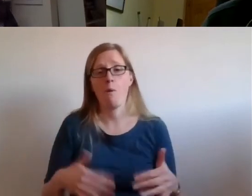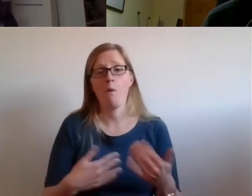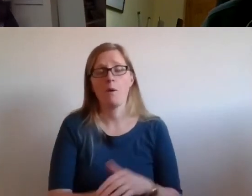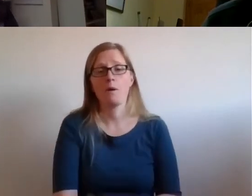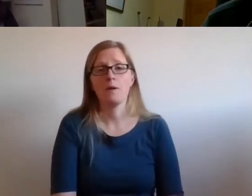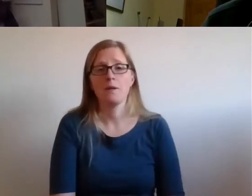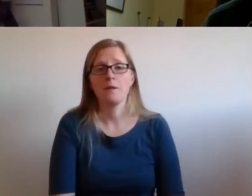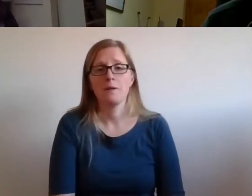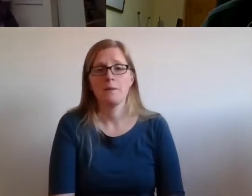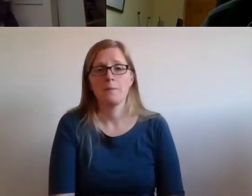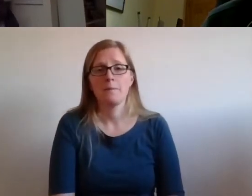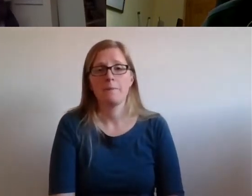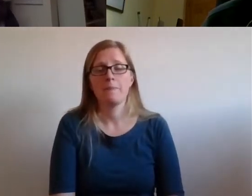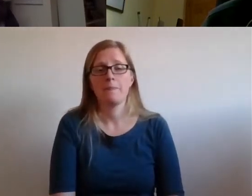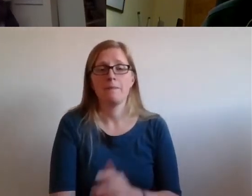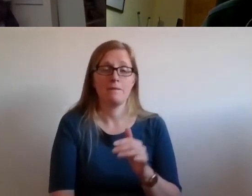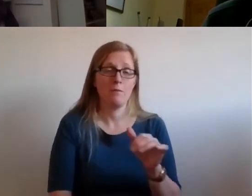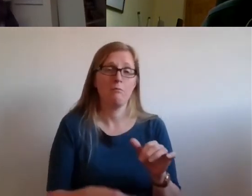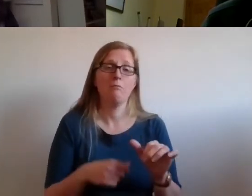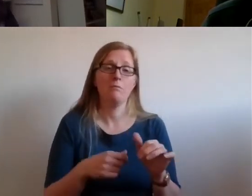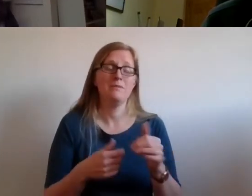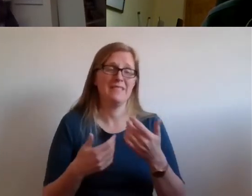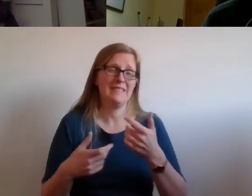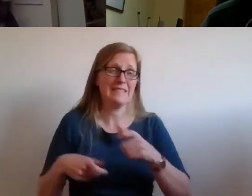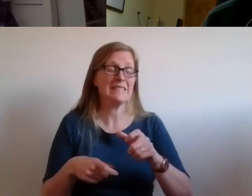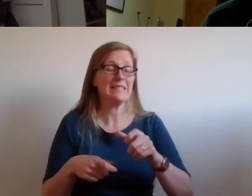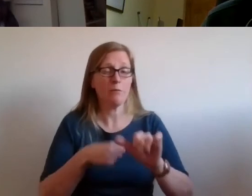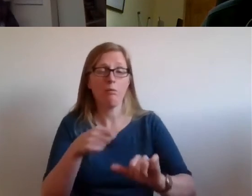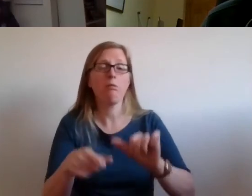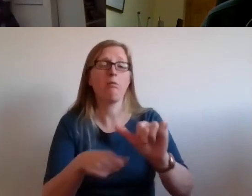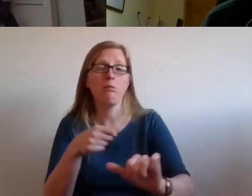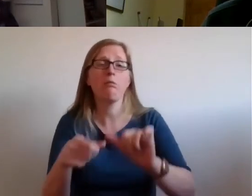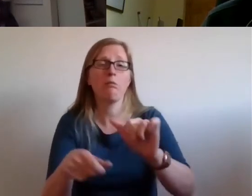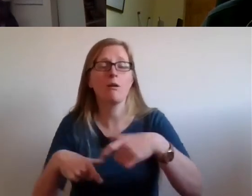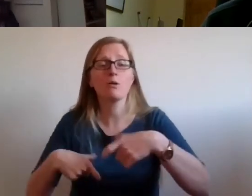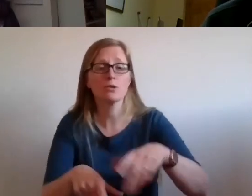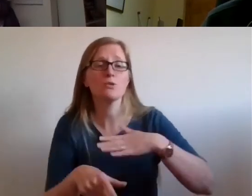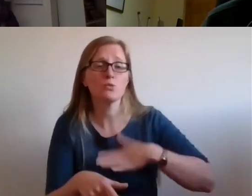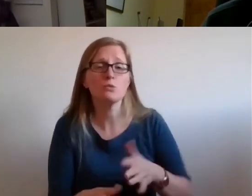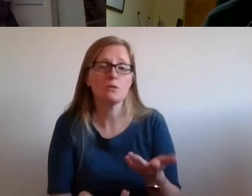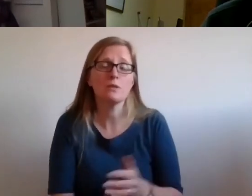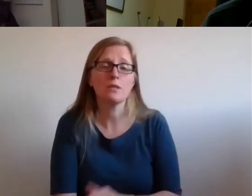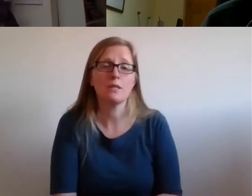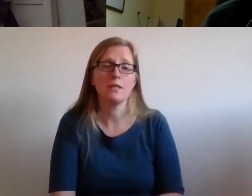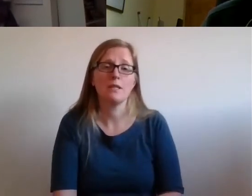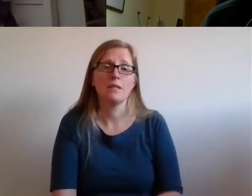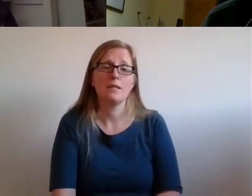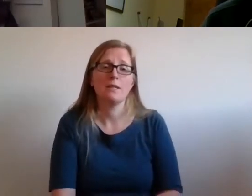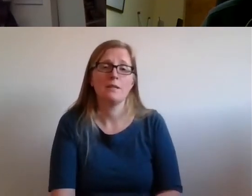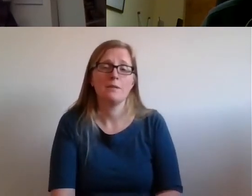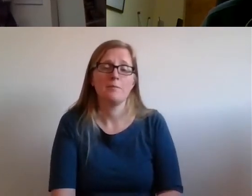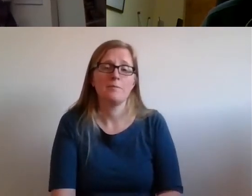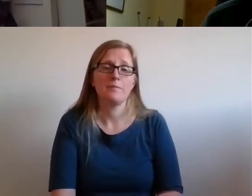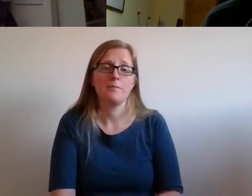yet. But it was quite remarkable how quickly, because I think there was an existing readiness